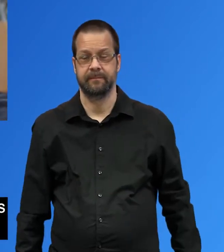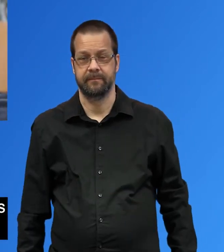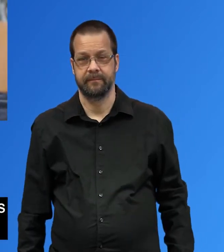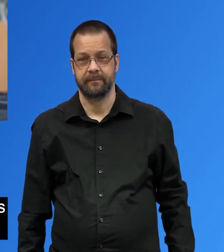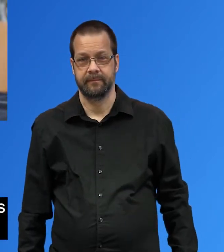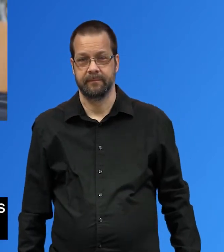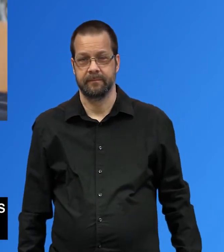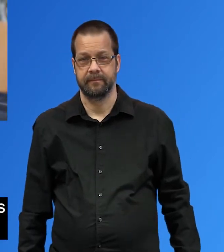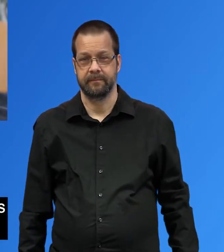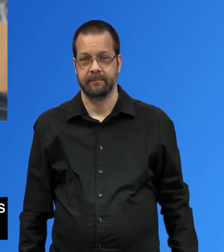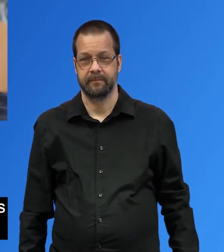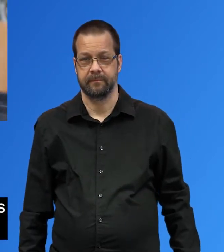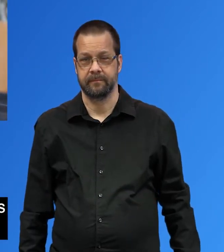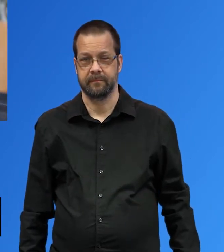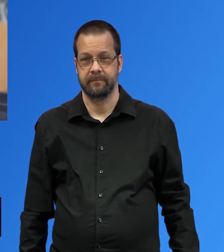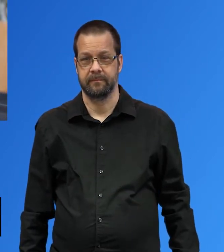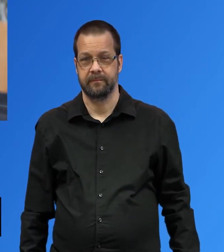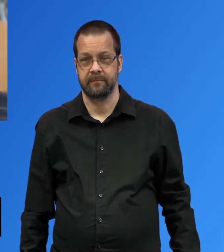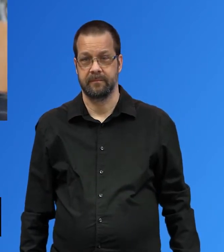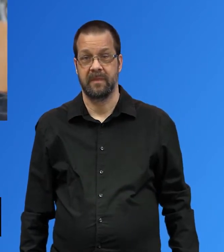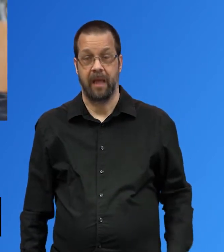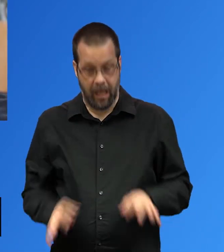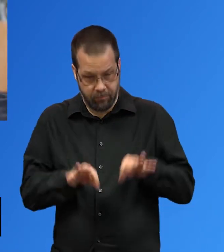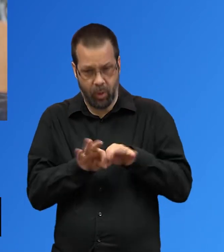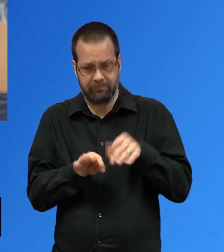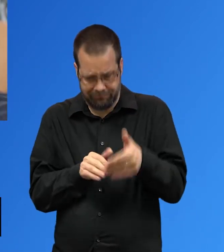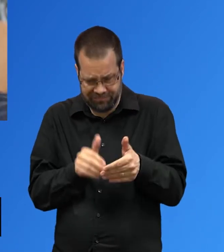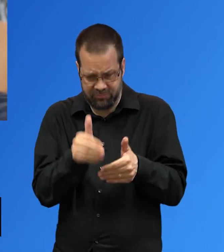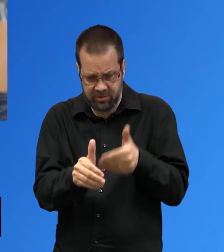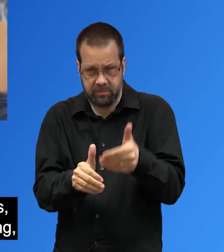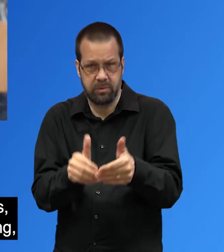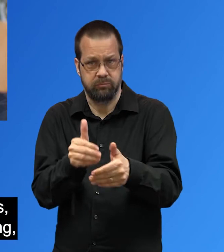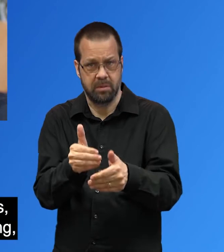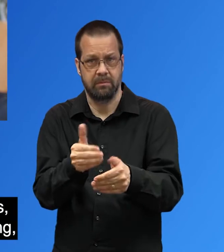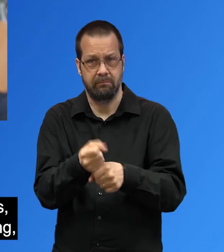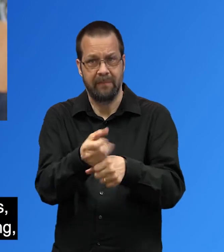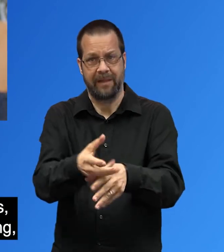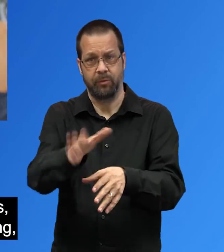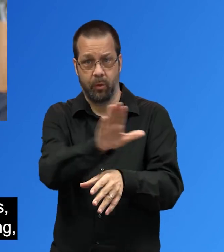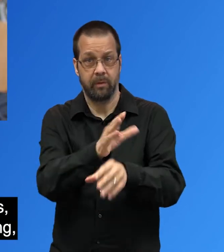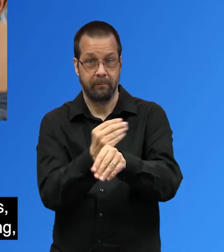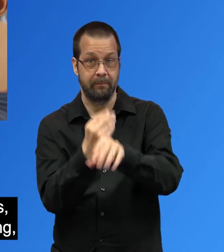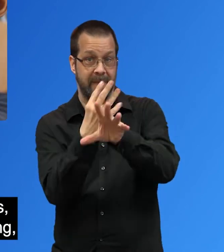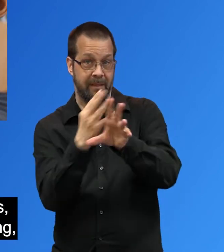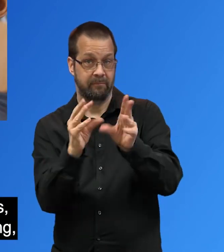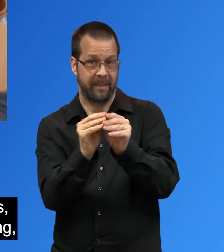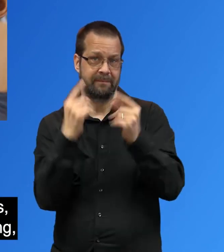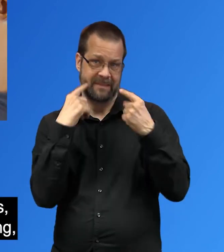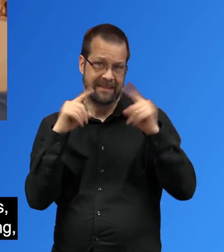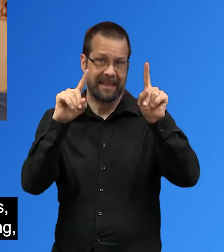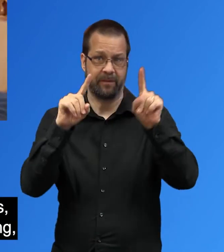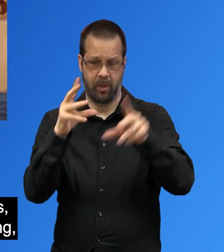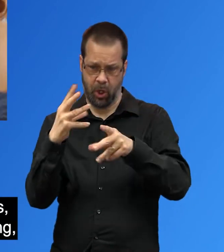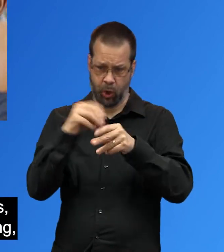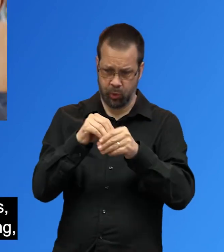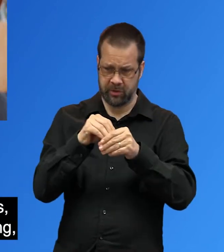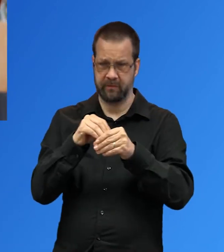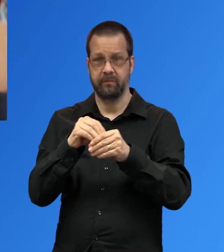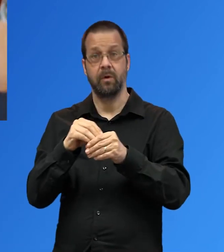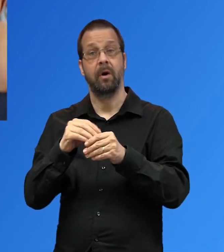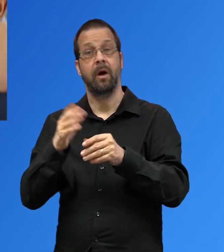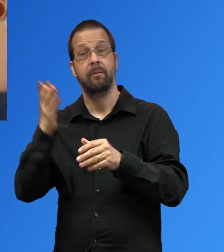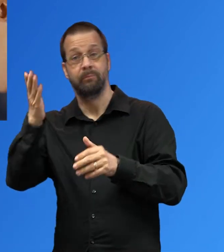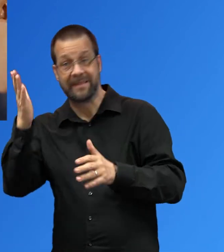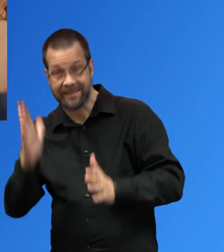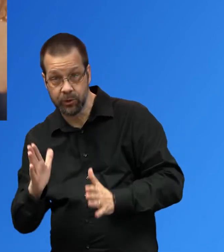There are several key steps you can take to make your meetings accessible and successful for all participants, speakers, and presenters before, during,